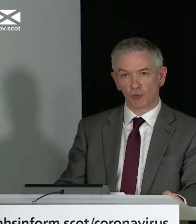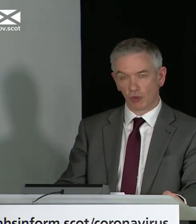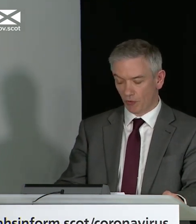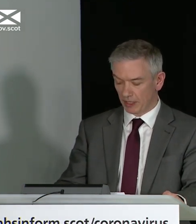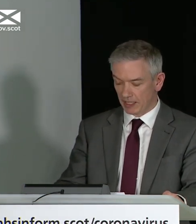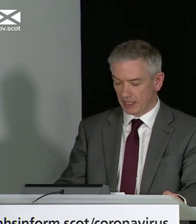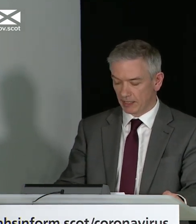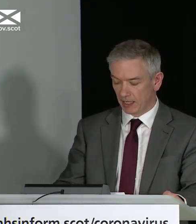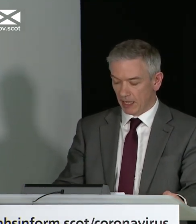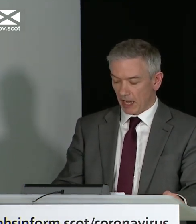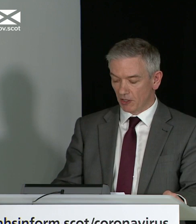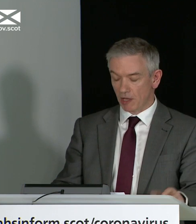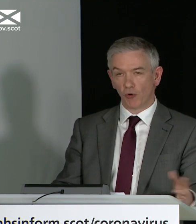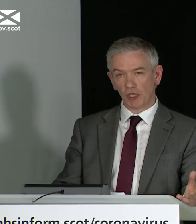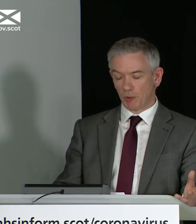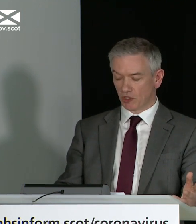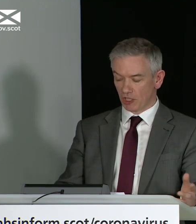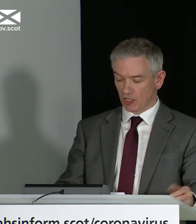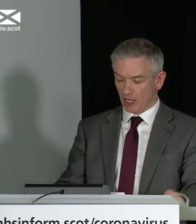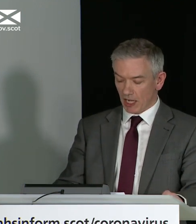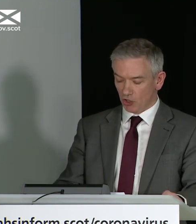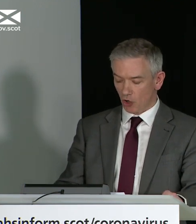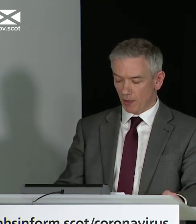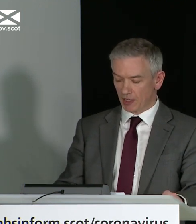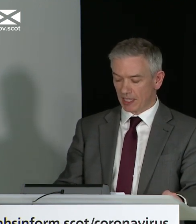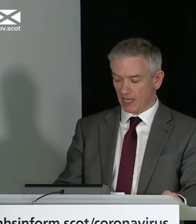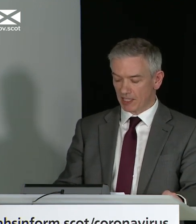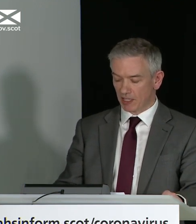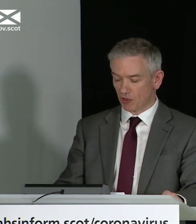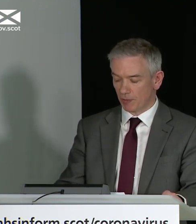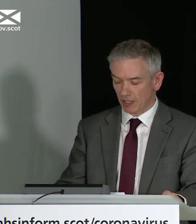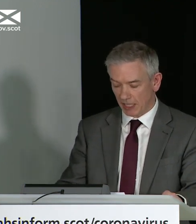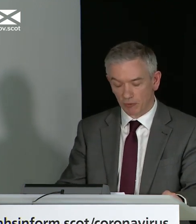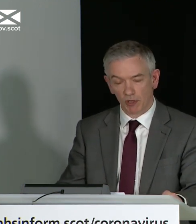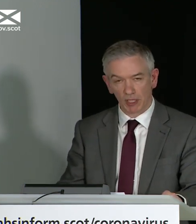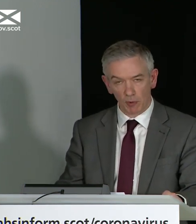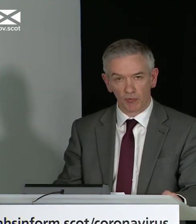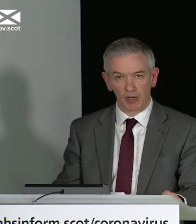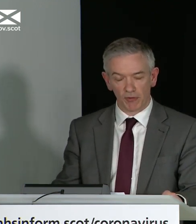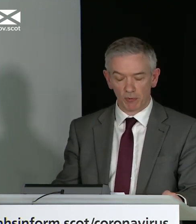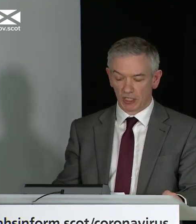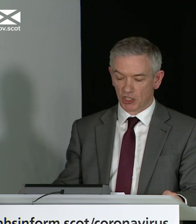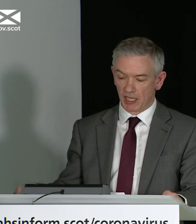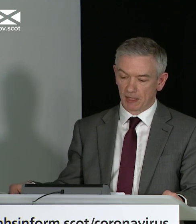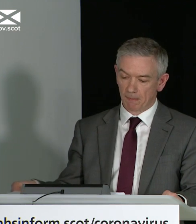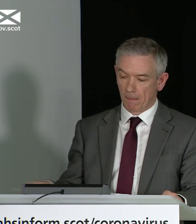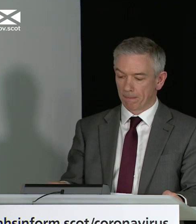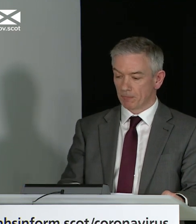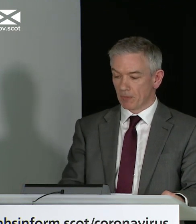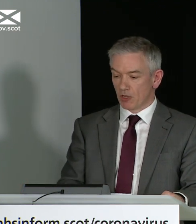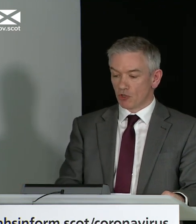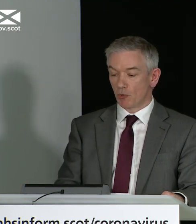just those with COVID-19, and that the avoidable injuries and trauma that necessitates treatment are kept to a minimum for everybody's sake.